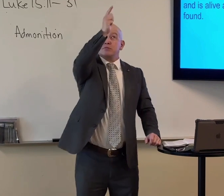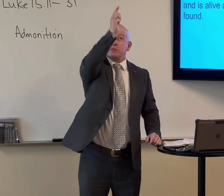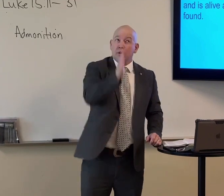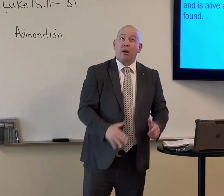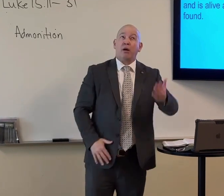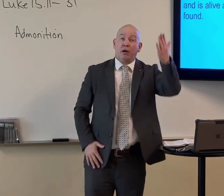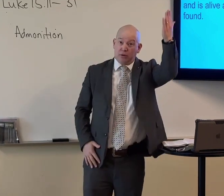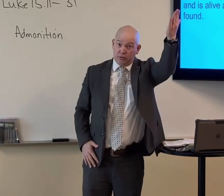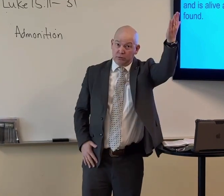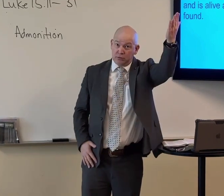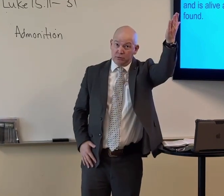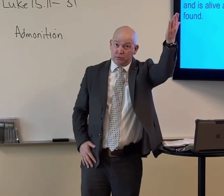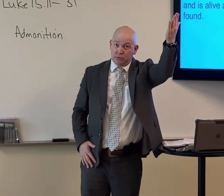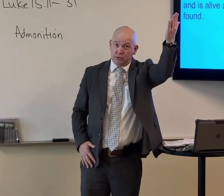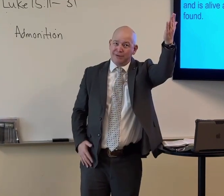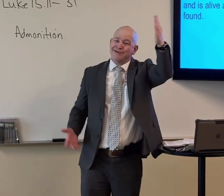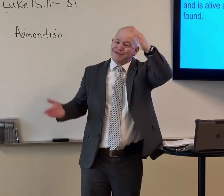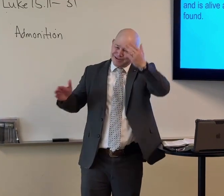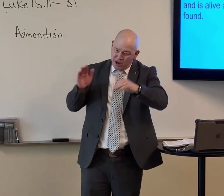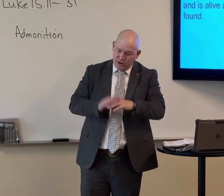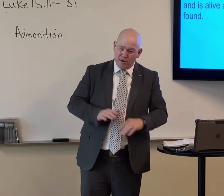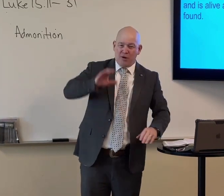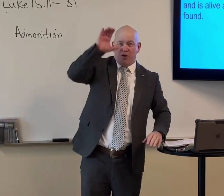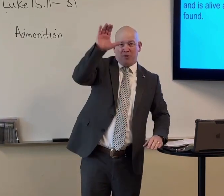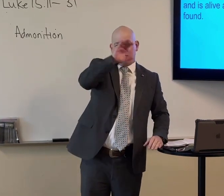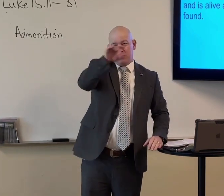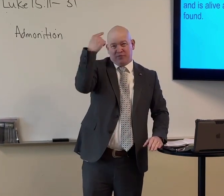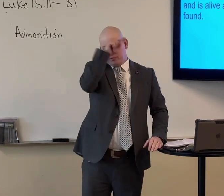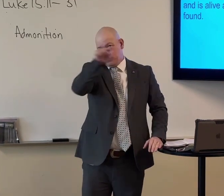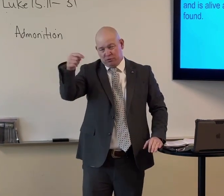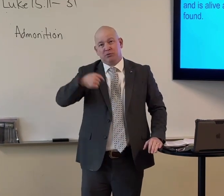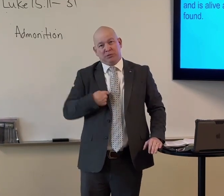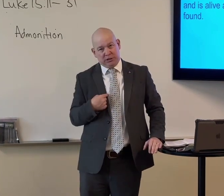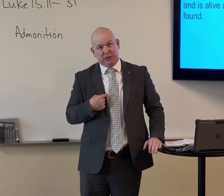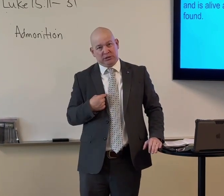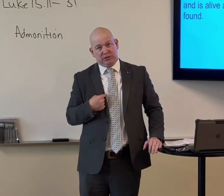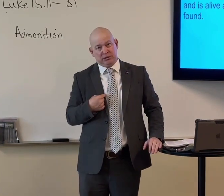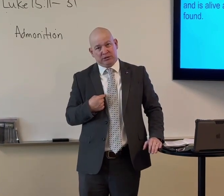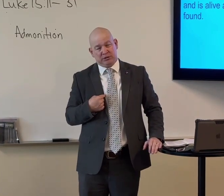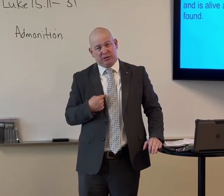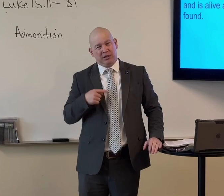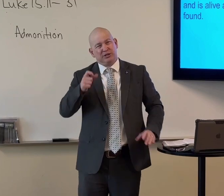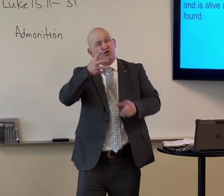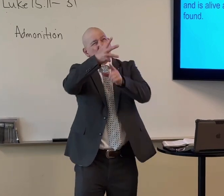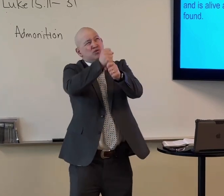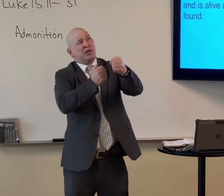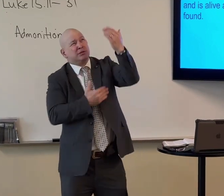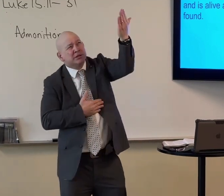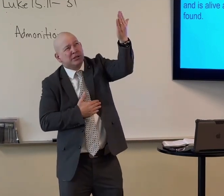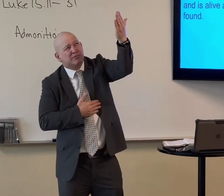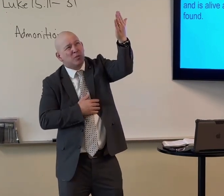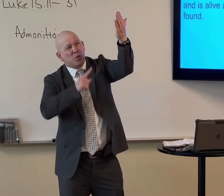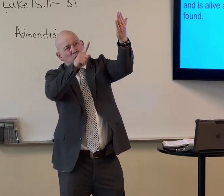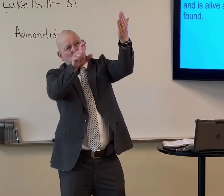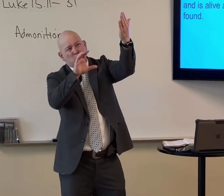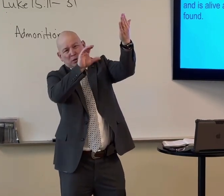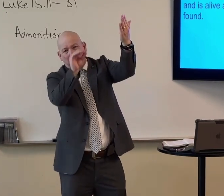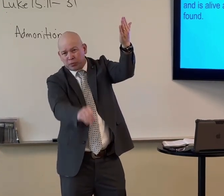He is truly. God. And he died on the cross. For you and I. You need to trust in him.